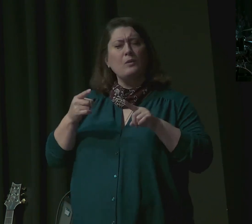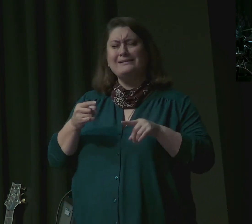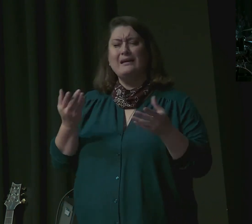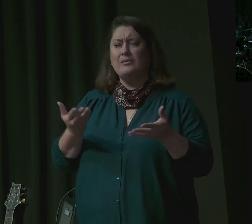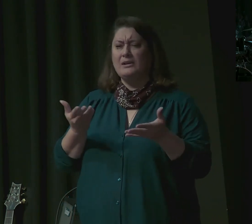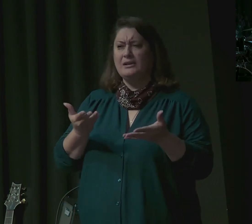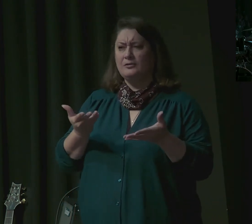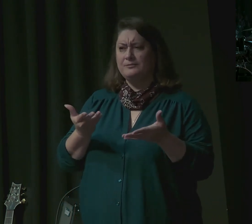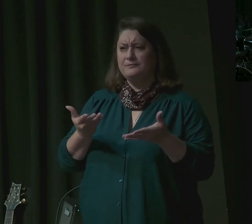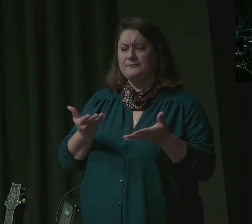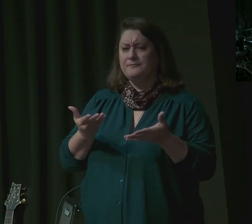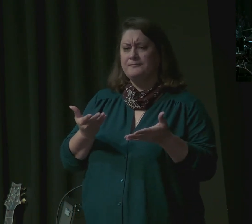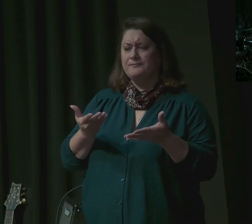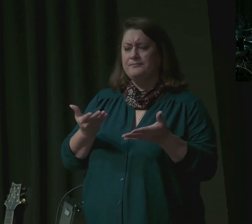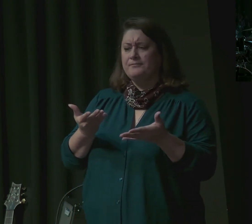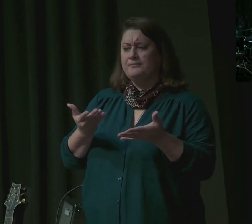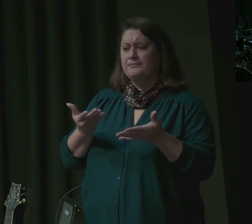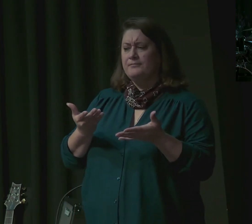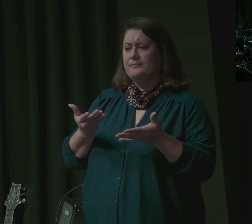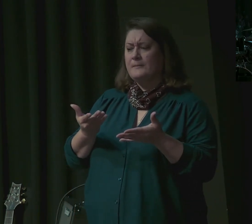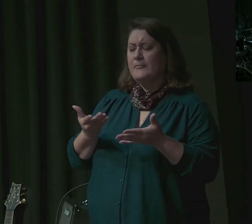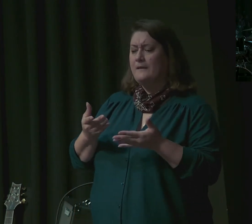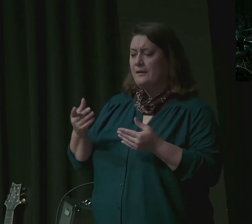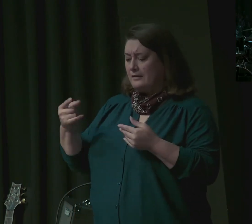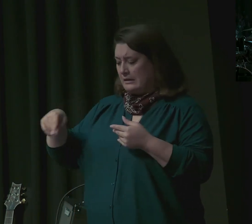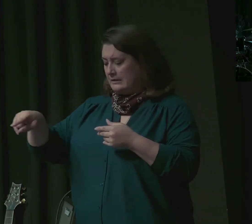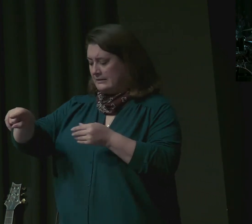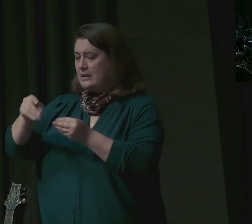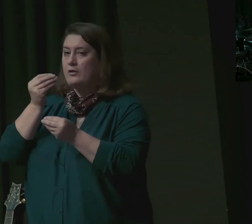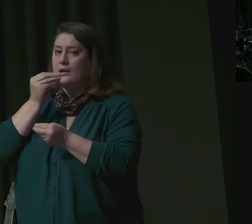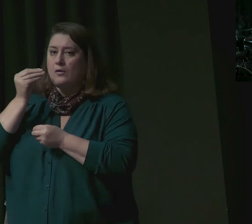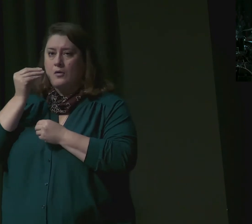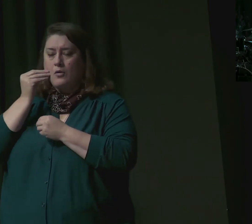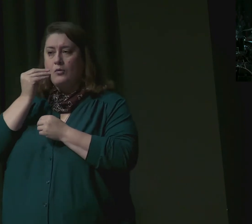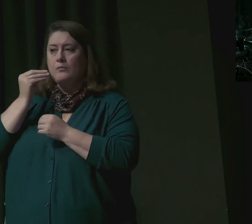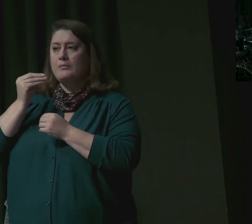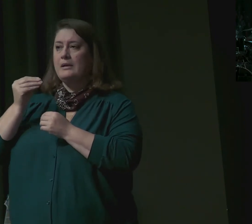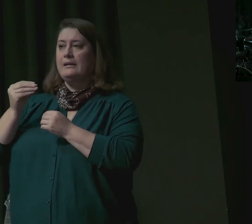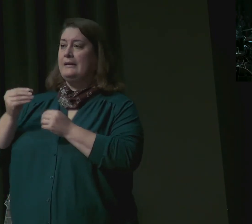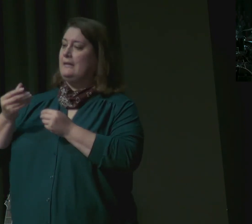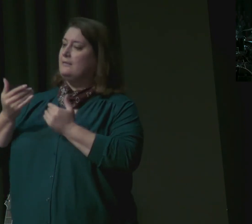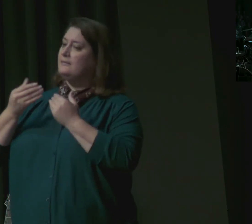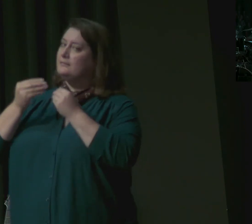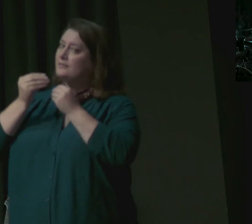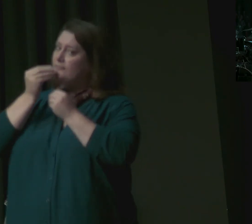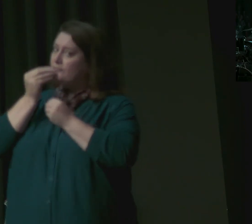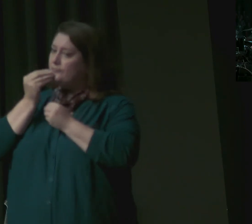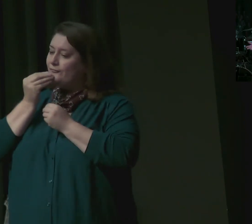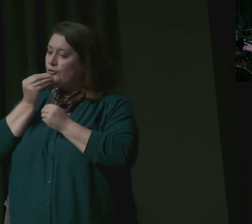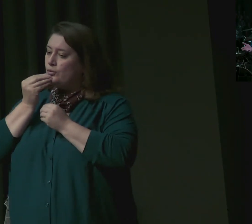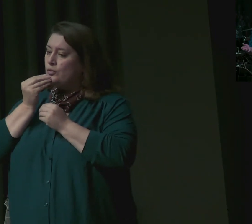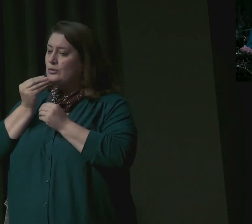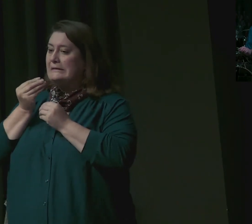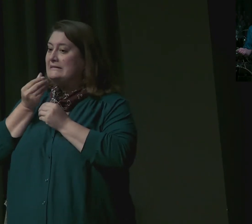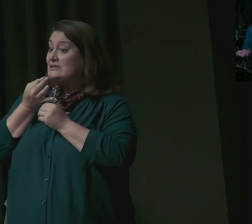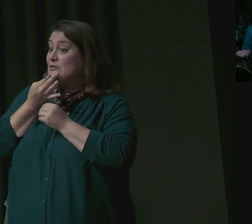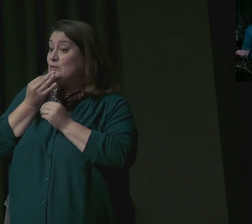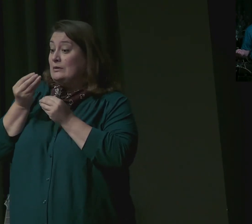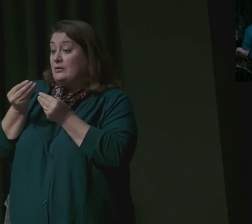is intensifying. A decision to return to Egypt for food is pressing on them. But Jacob and his sons are